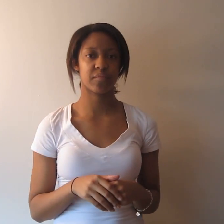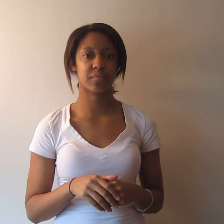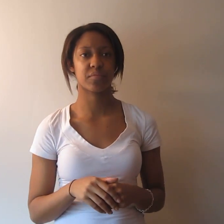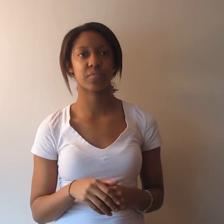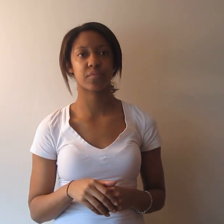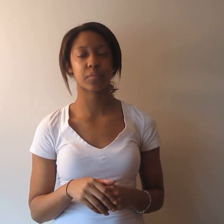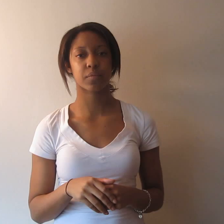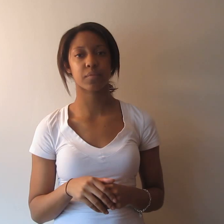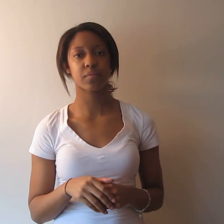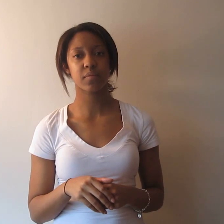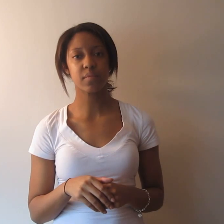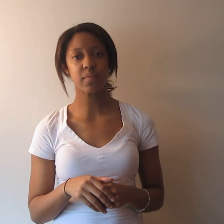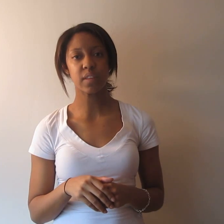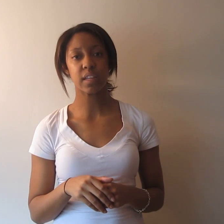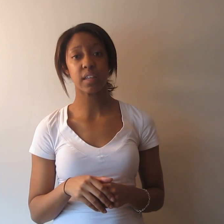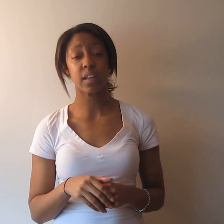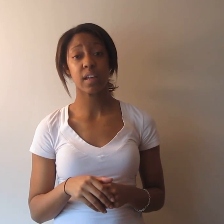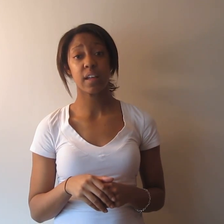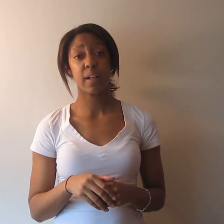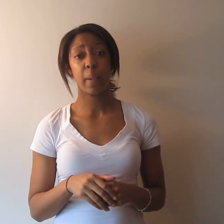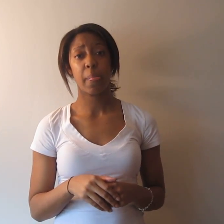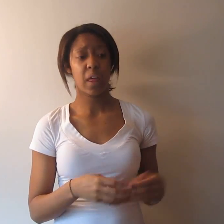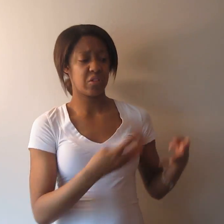Now you see we have a list of different accommodations that you can choose from.